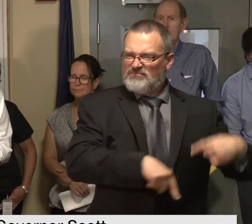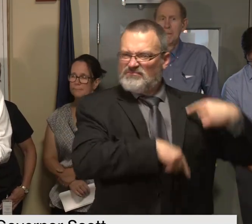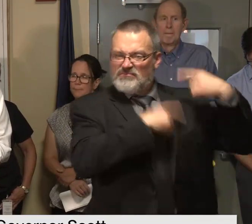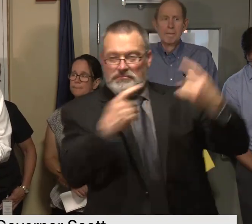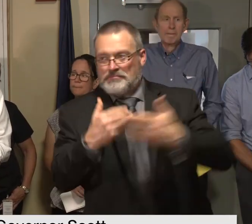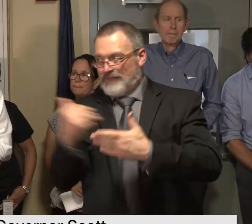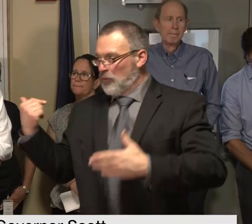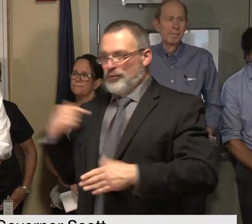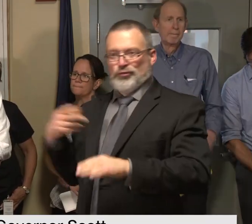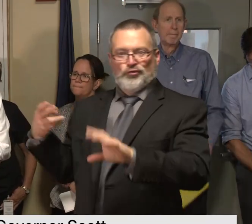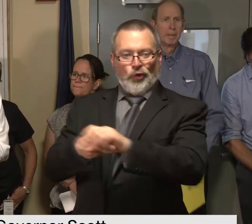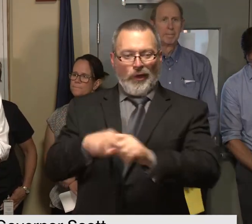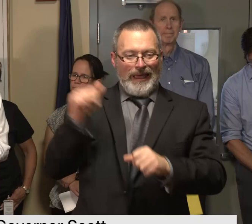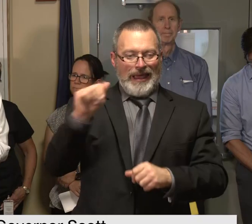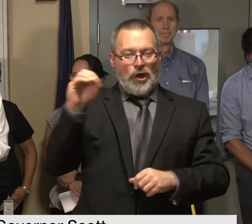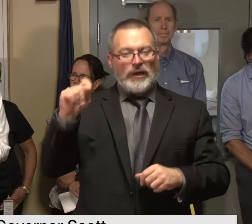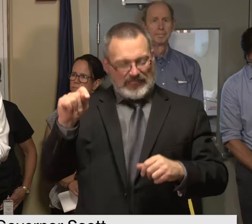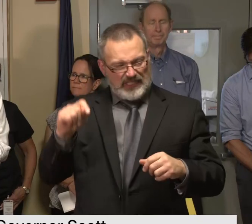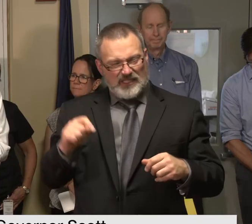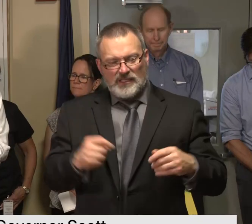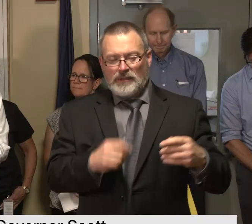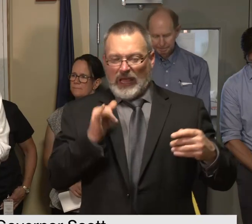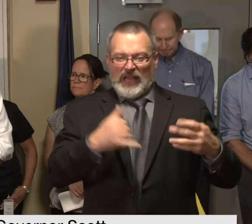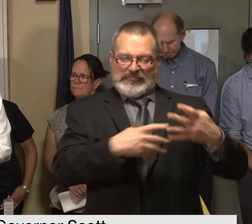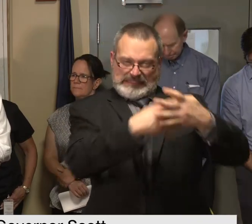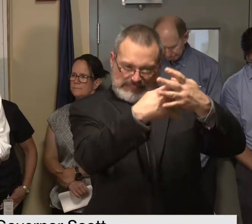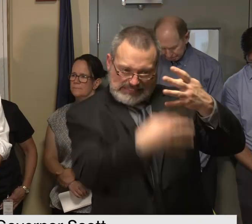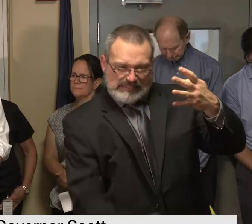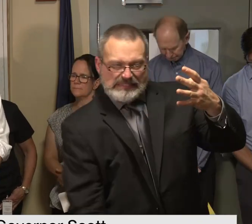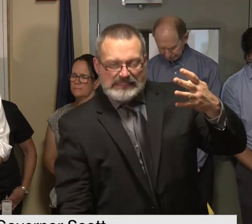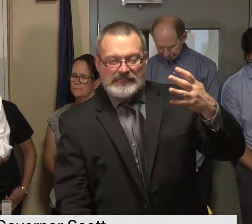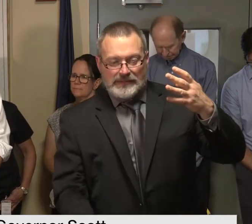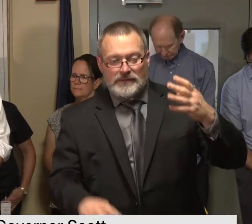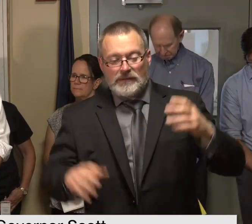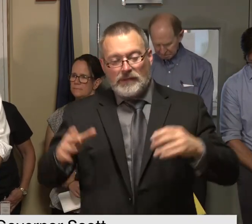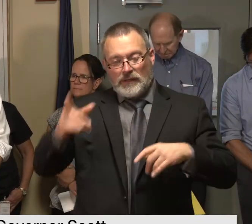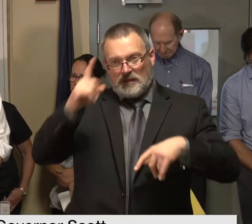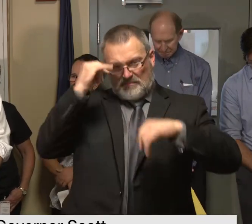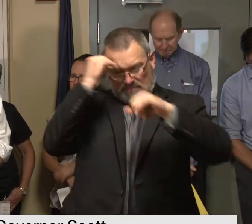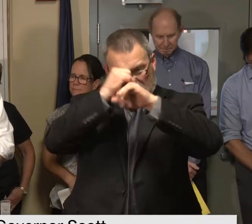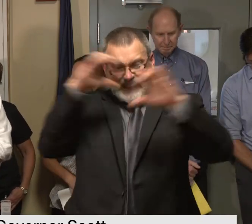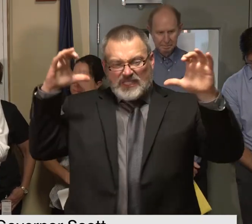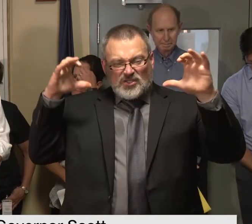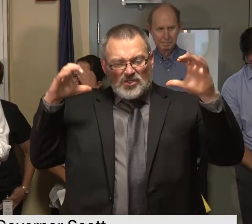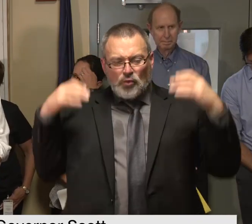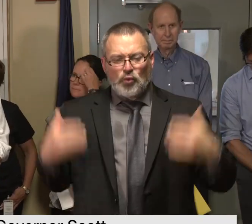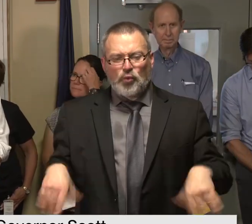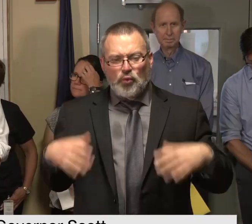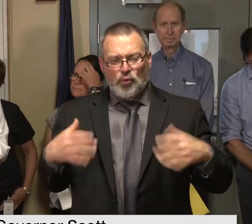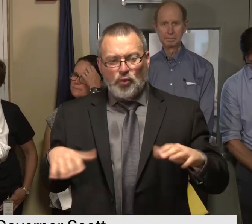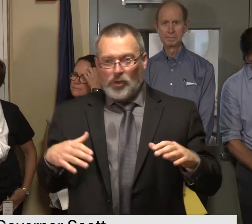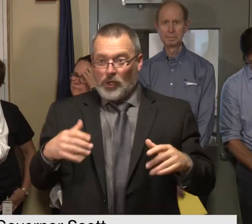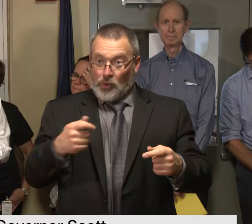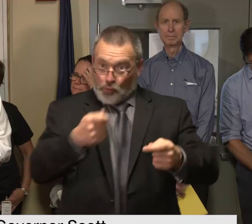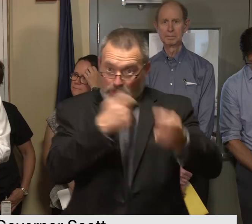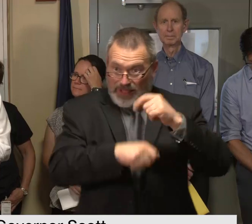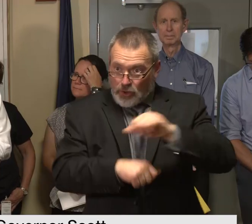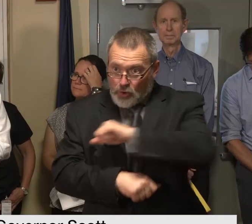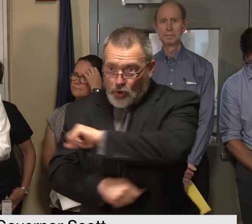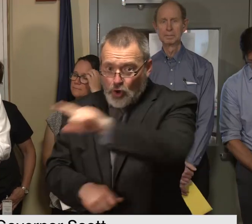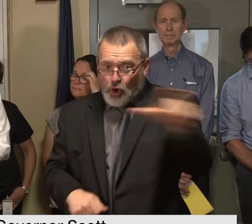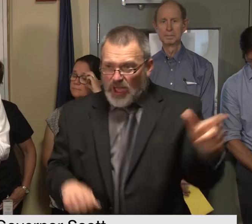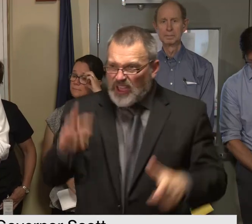that so you can just imagine the magnitude of trying to replace that amount of infrastructure infrastructure